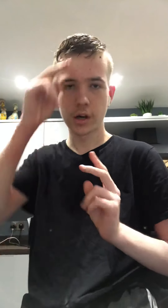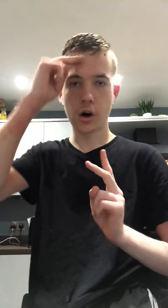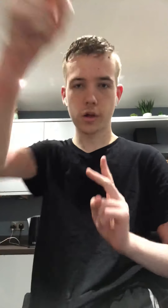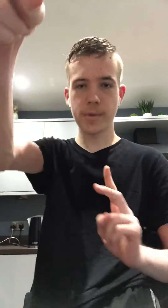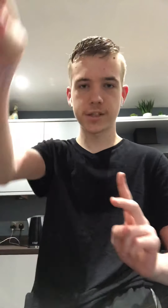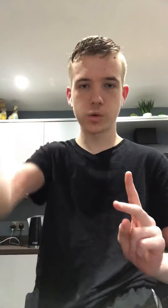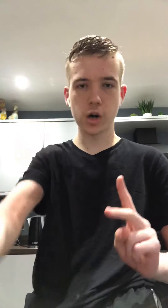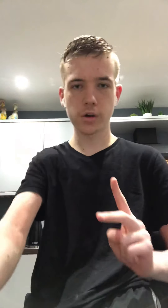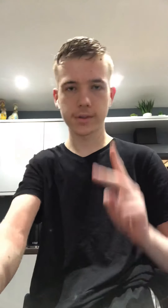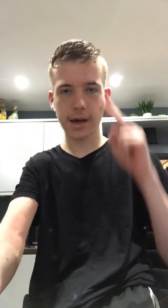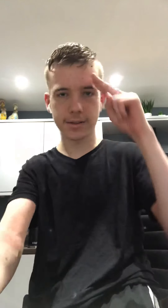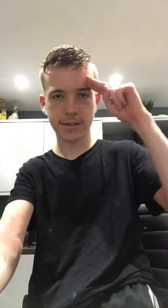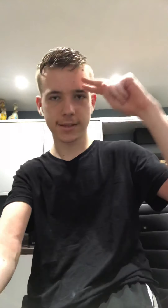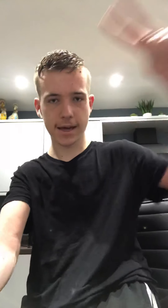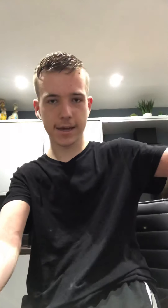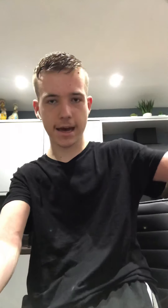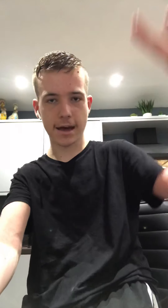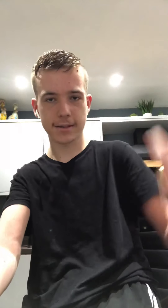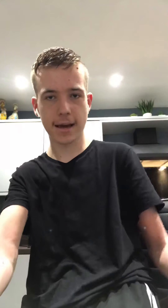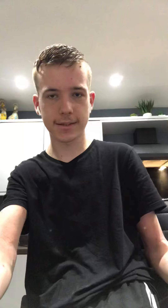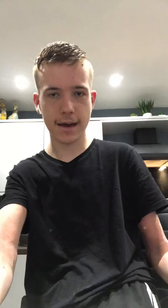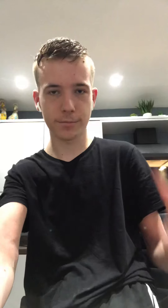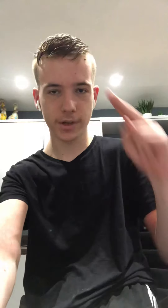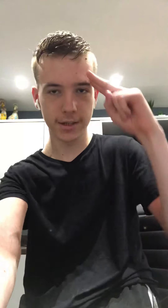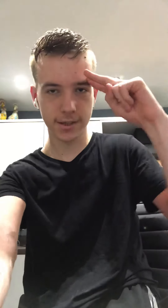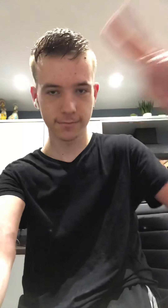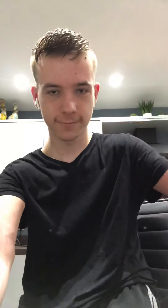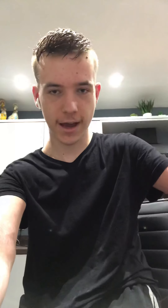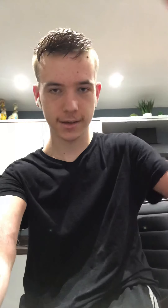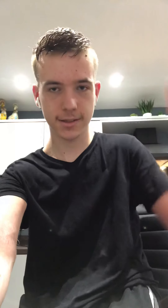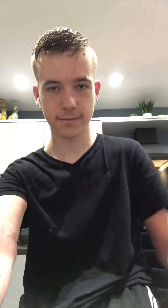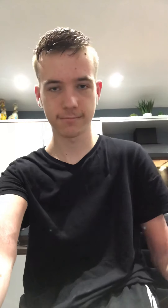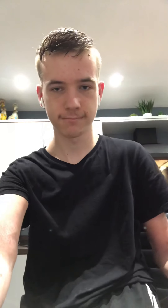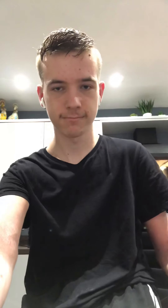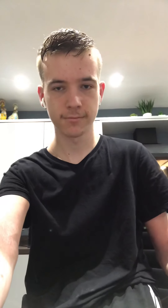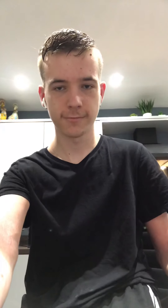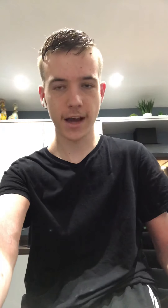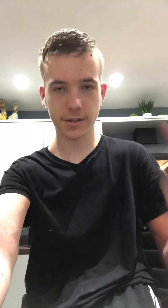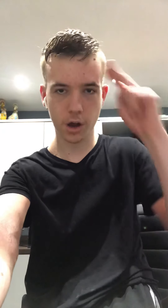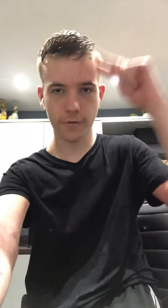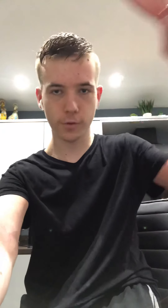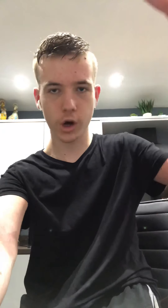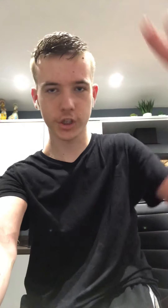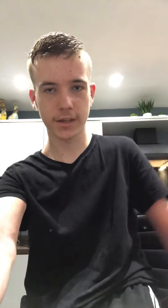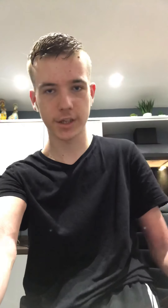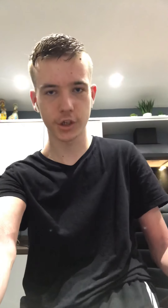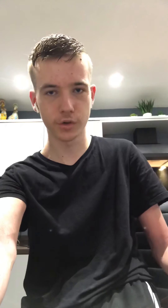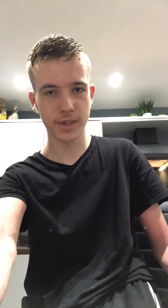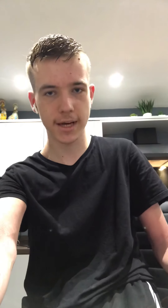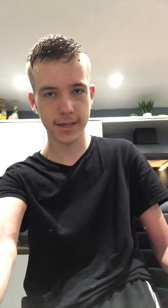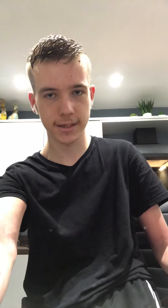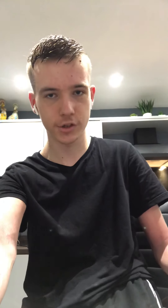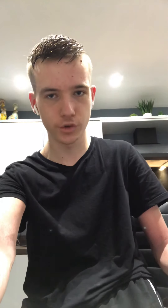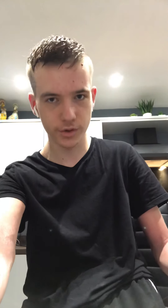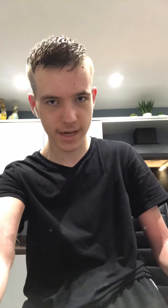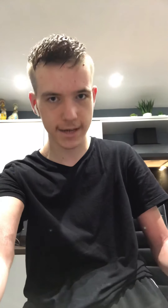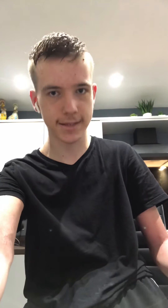All the best to you all girls and lads. Take care. Stay safe, please. Thanks. Thanks a lot for watching this Tuesday, Tuesday's